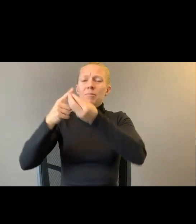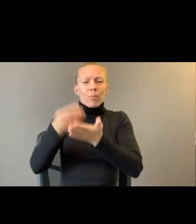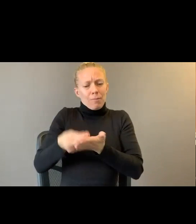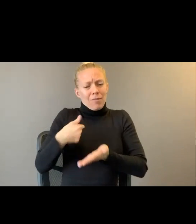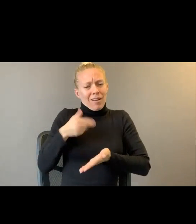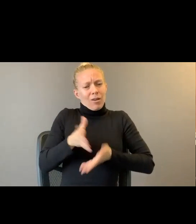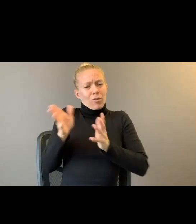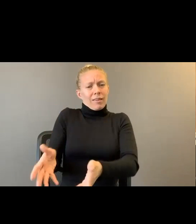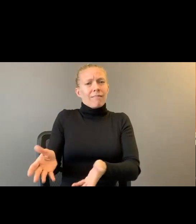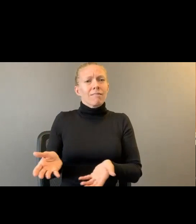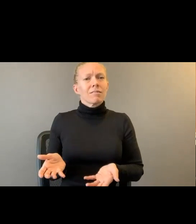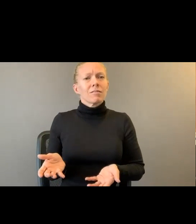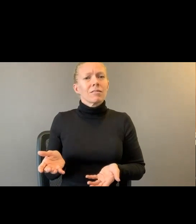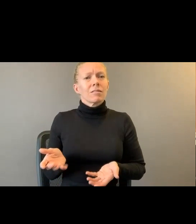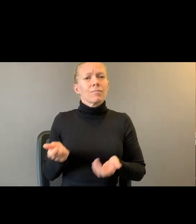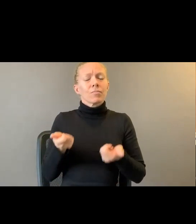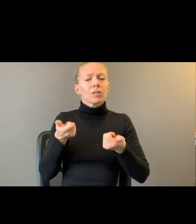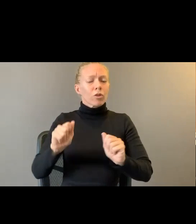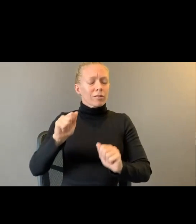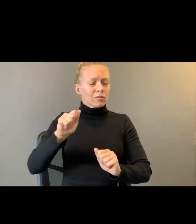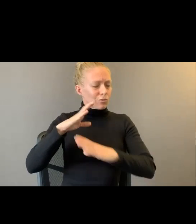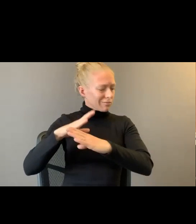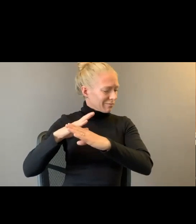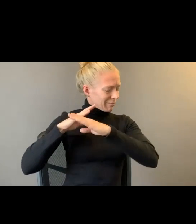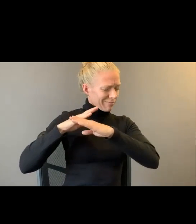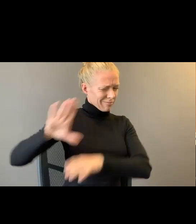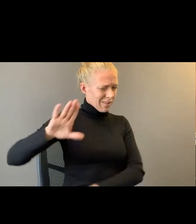Trying to block out even their spiritual one.